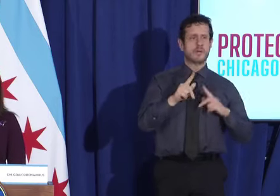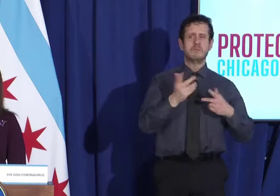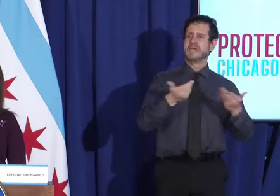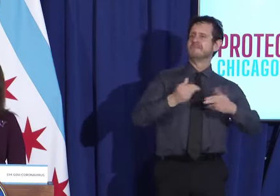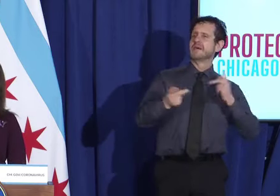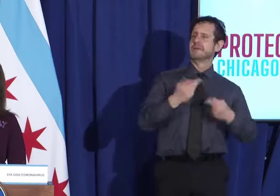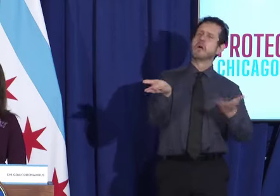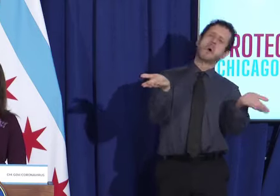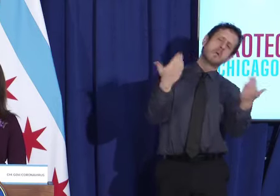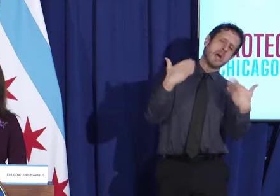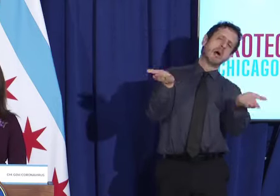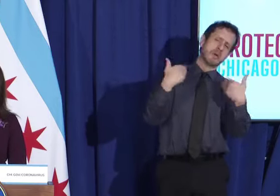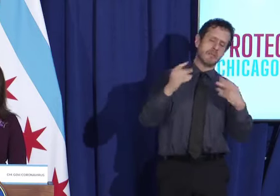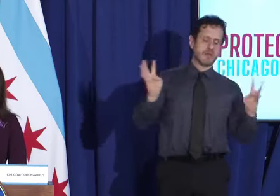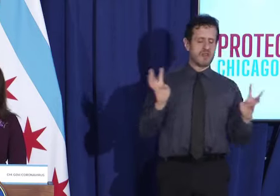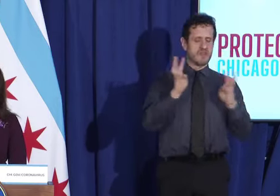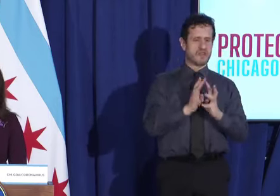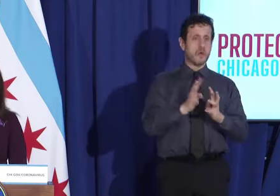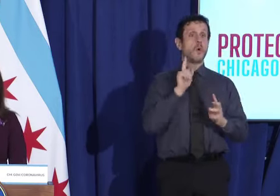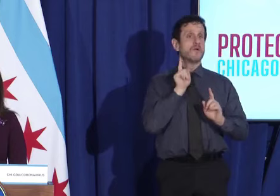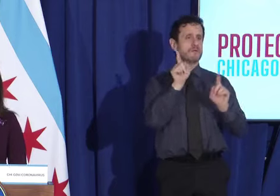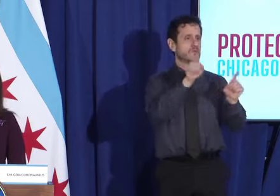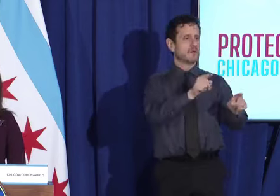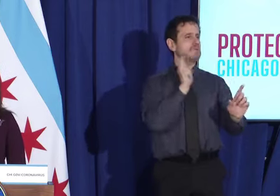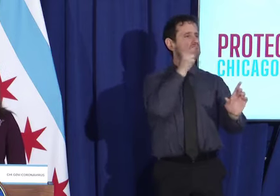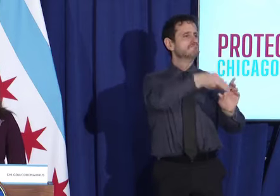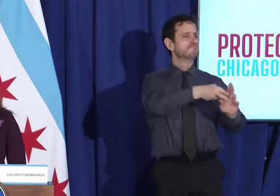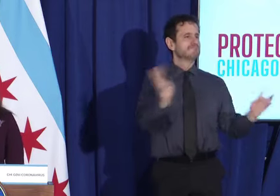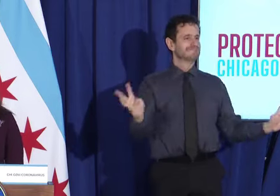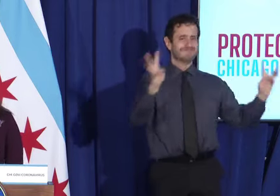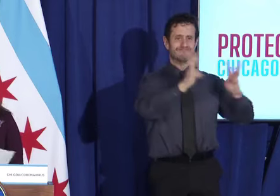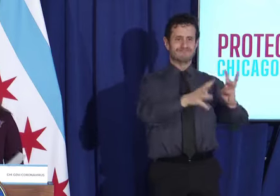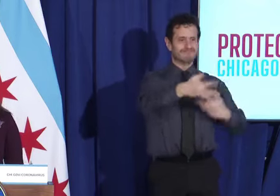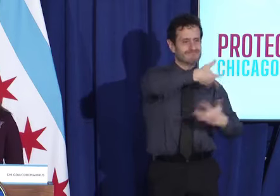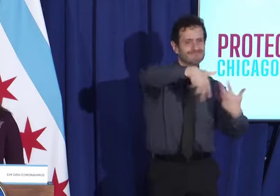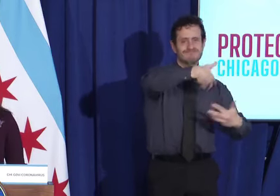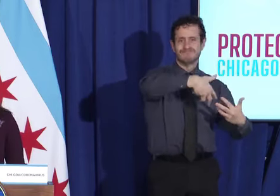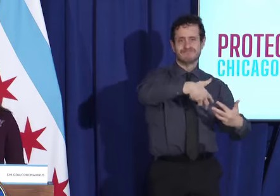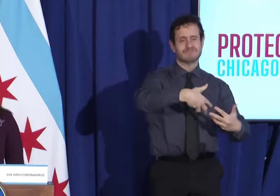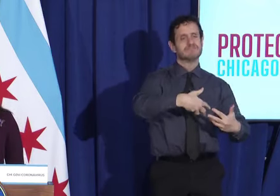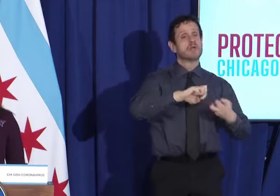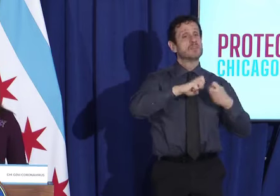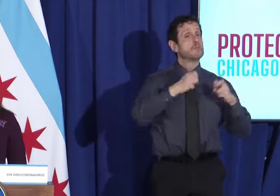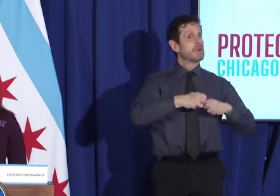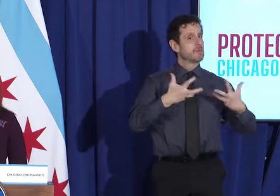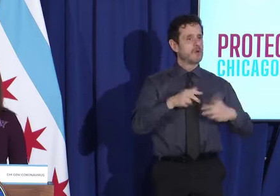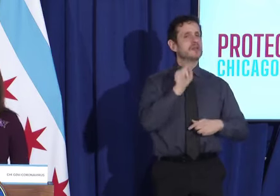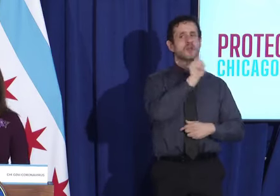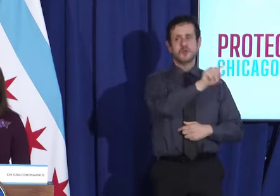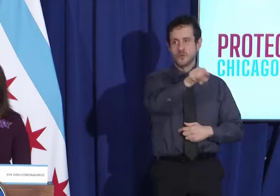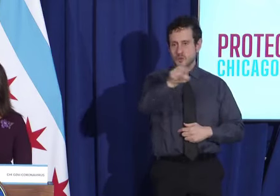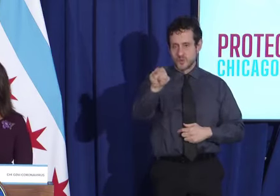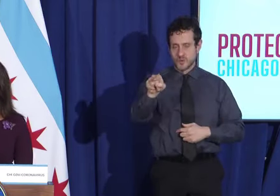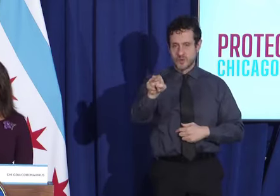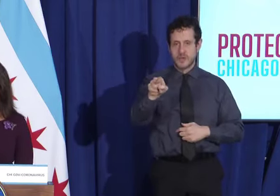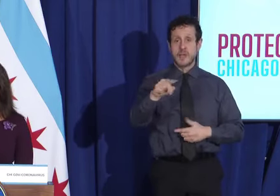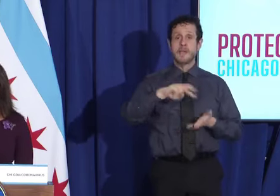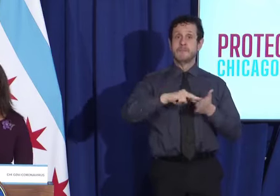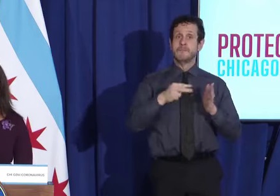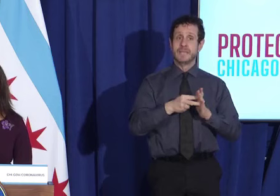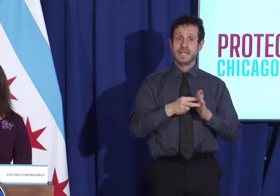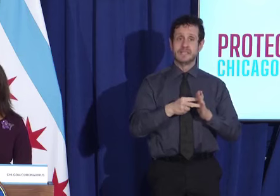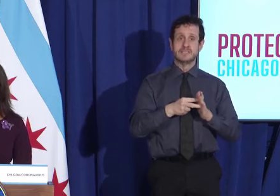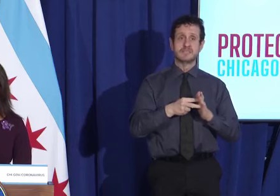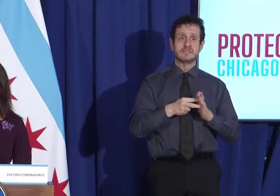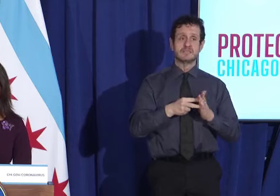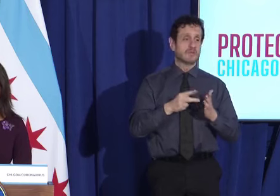especially when you attend large gatherings, you are the problem. You are putting everyone at risk, your loved